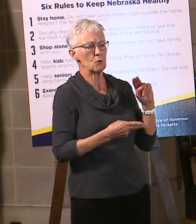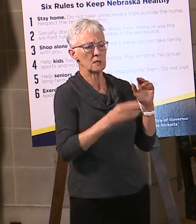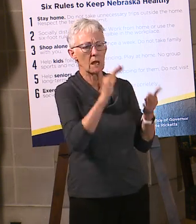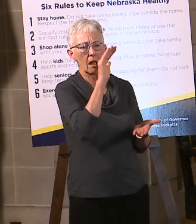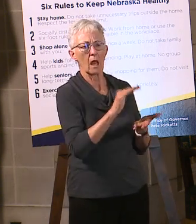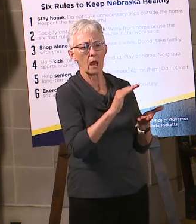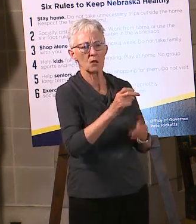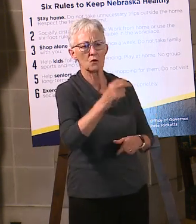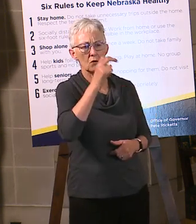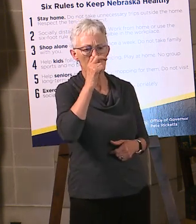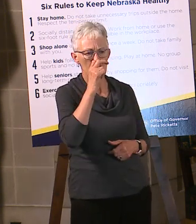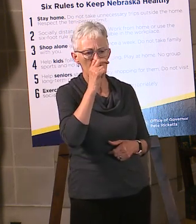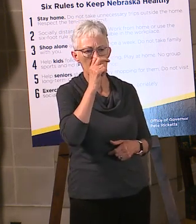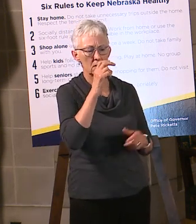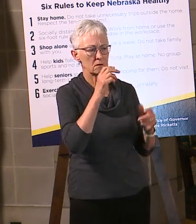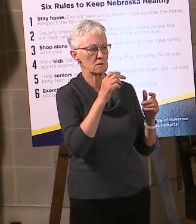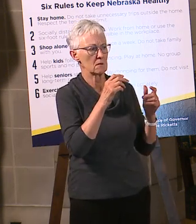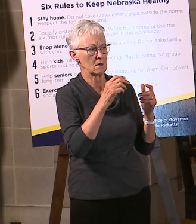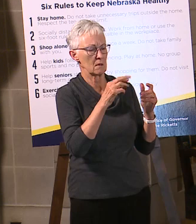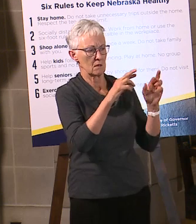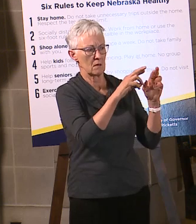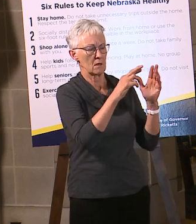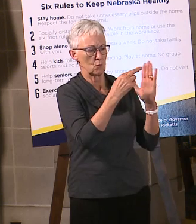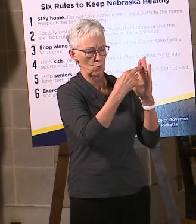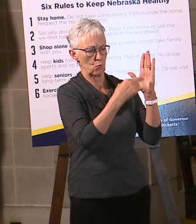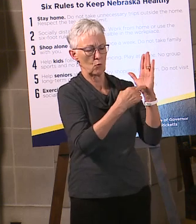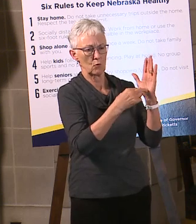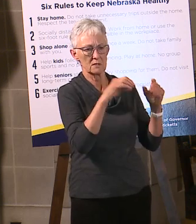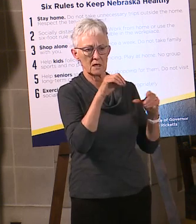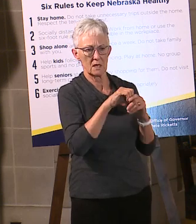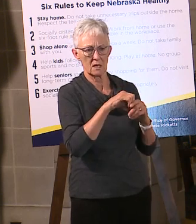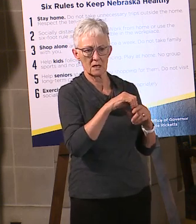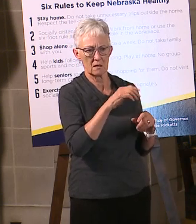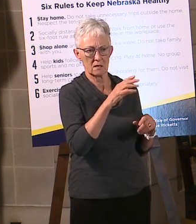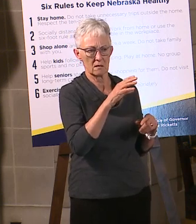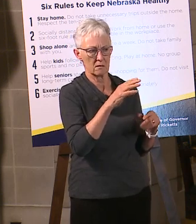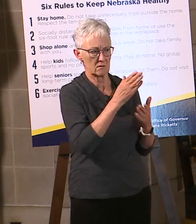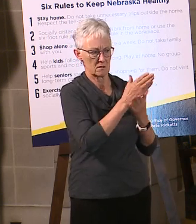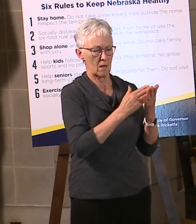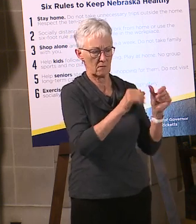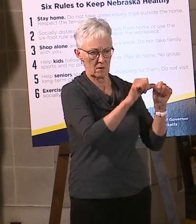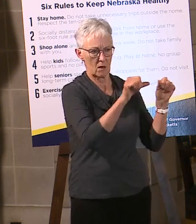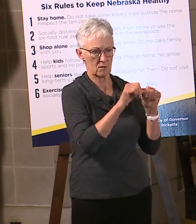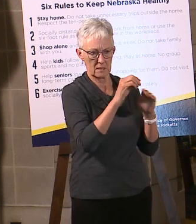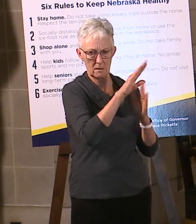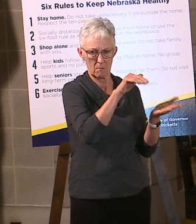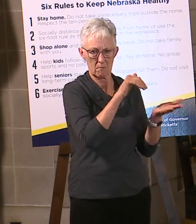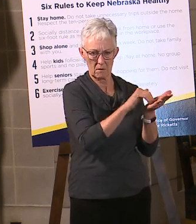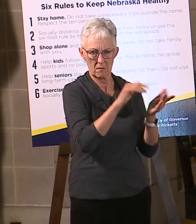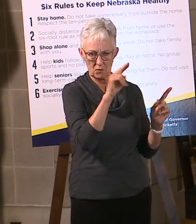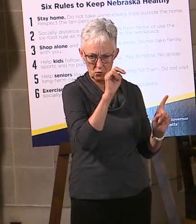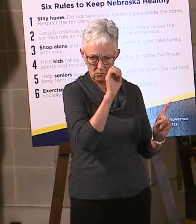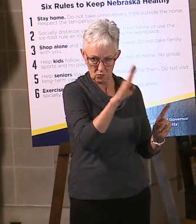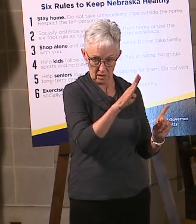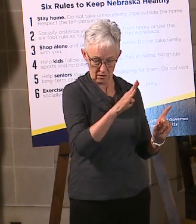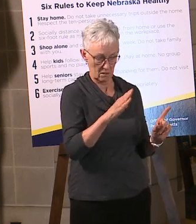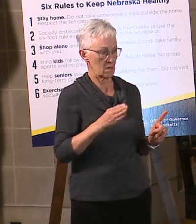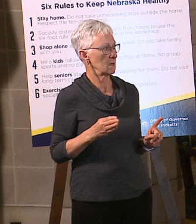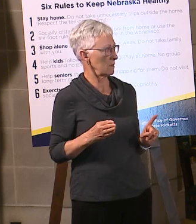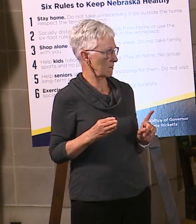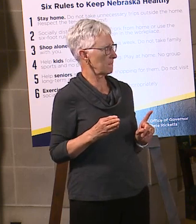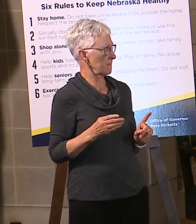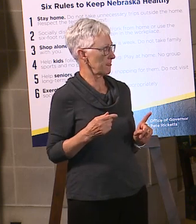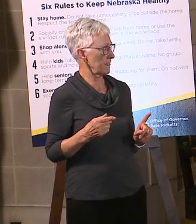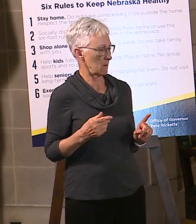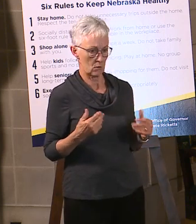Hall and Grand Island are, probably the most heavily impacted part of our state, and are we looking at loosening restrictions. I would say